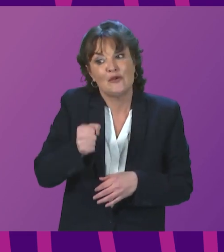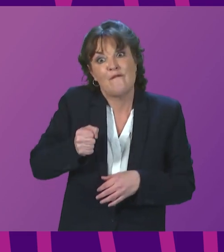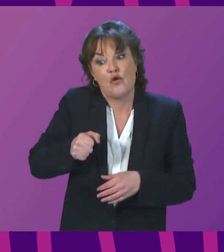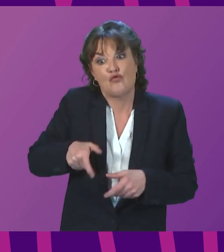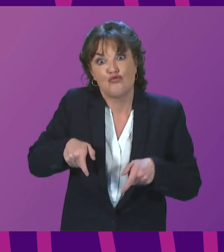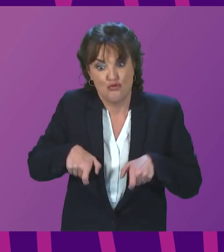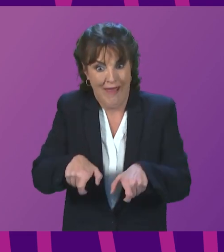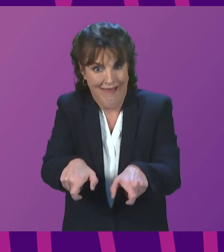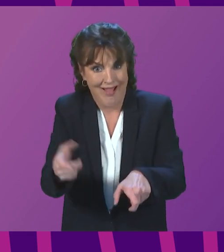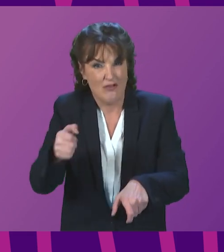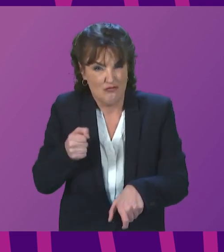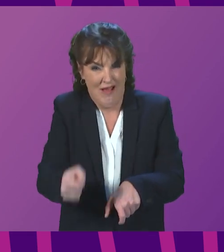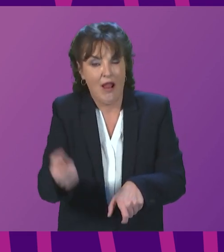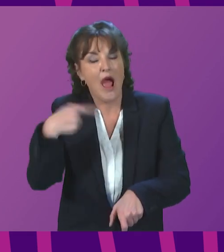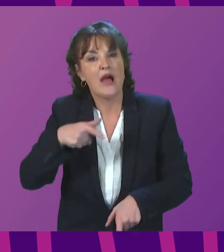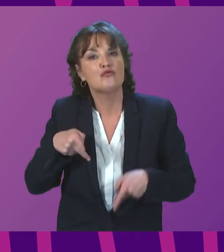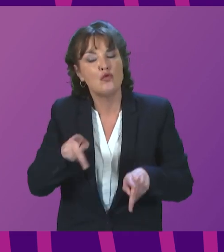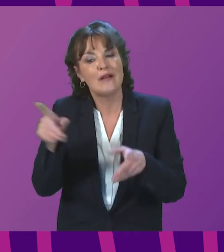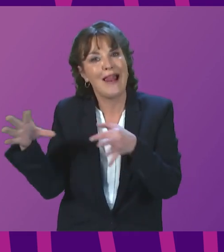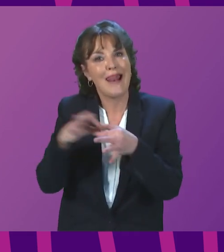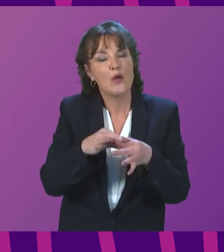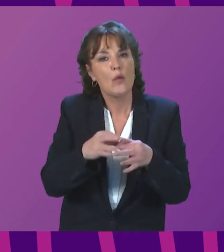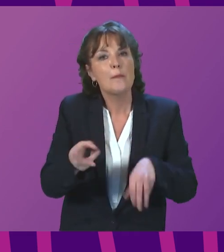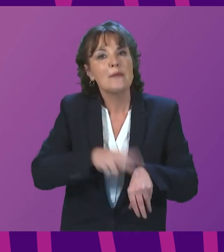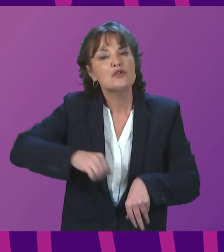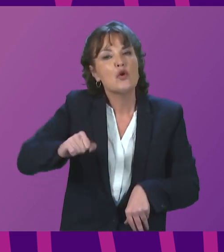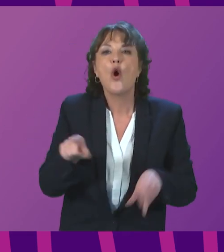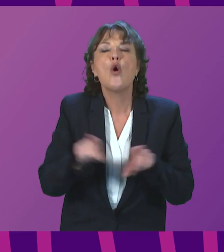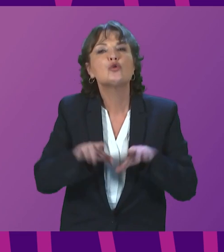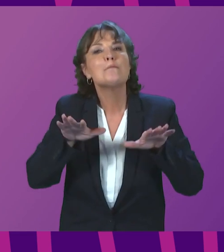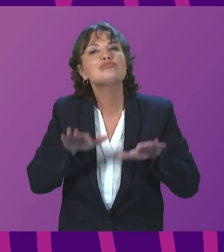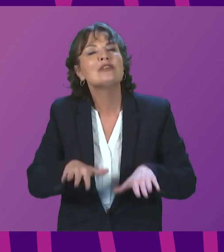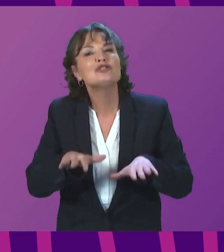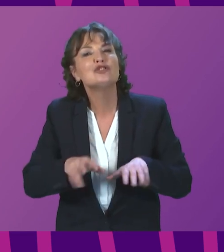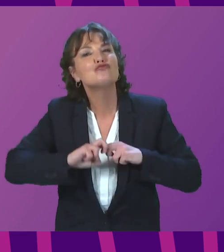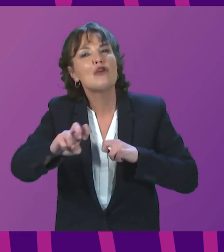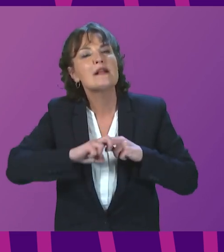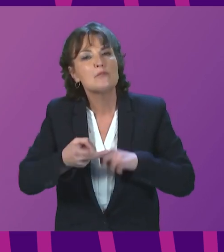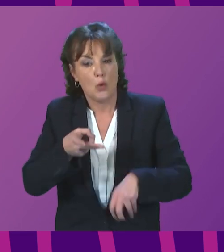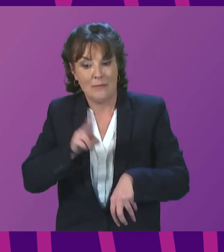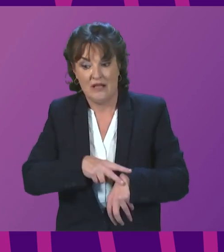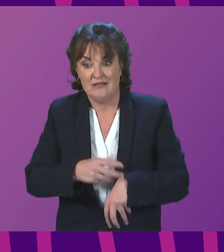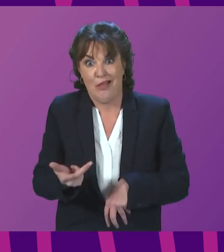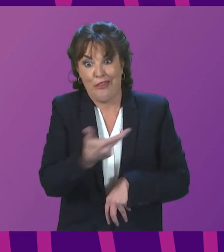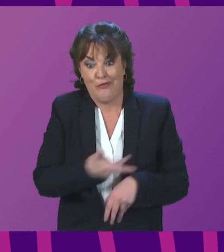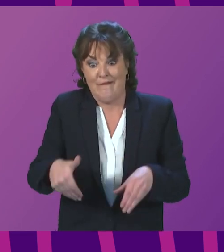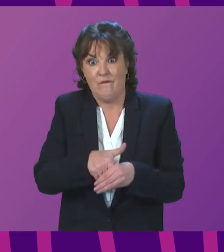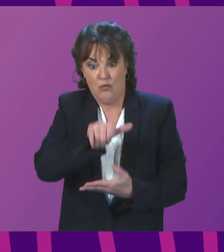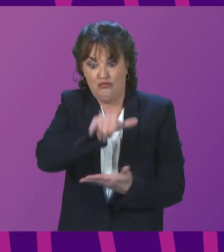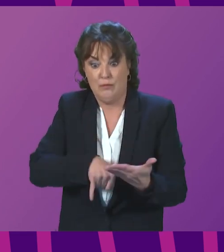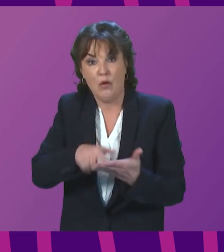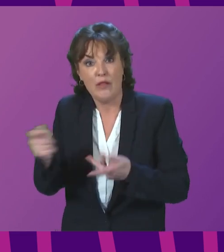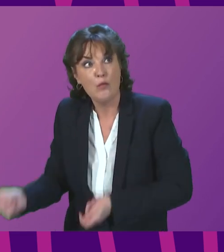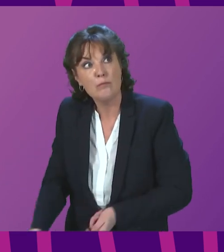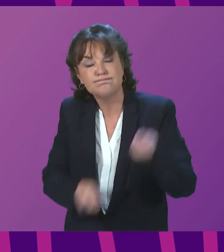and that is a joint investigation with Police Scotland and the British Transport Police and that will report to the Procurator Fisco later this year and that will allow